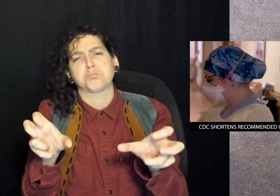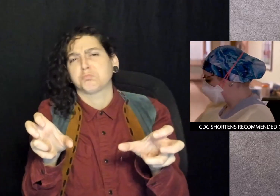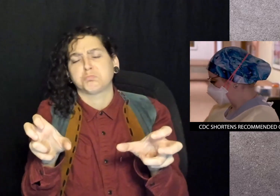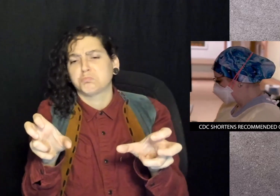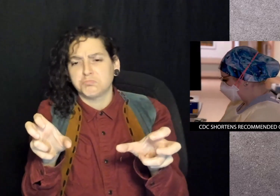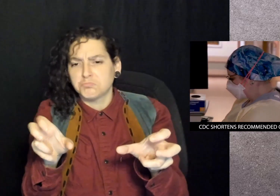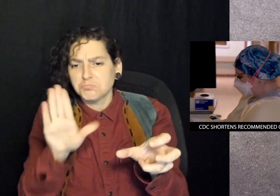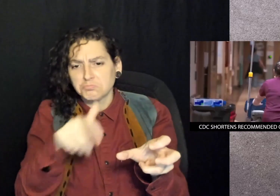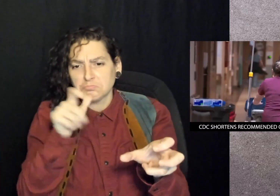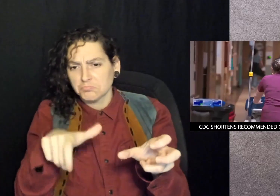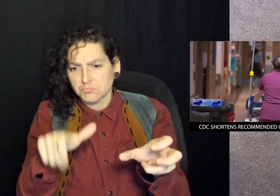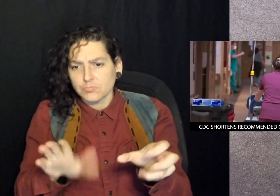an exposure,